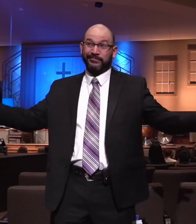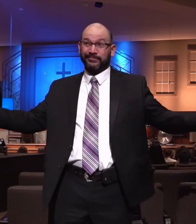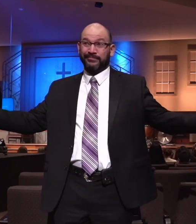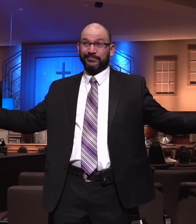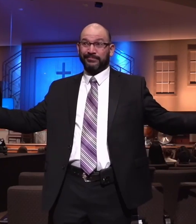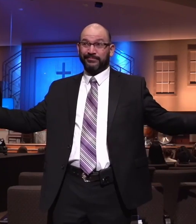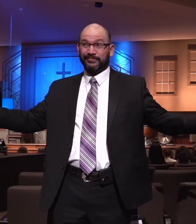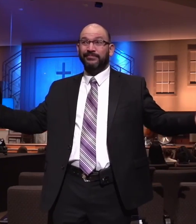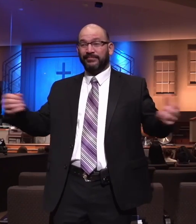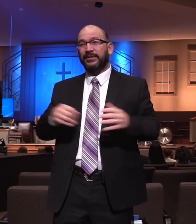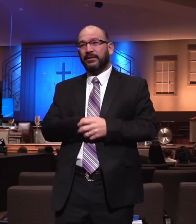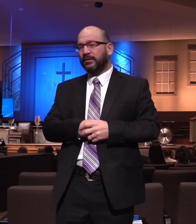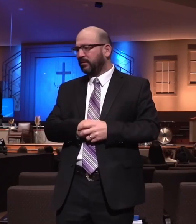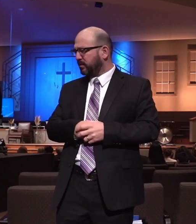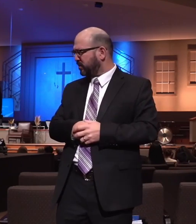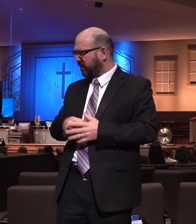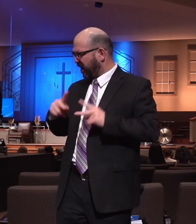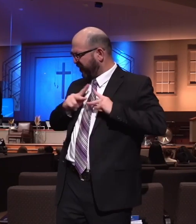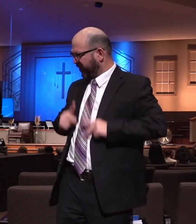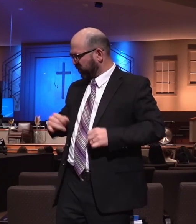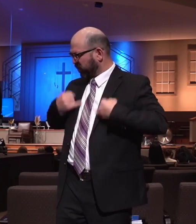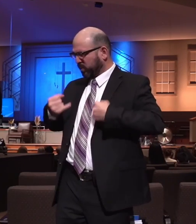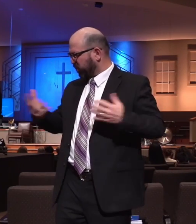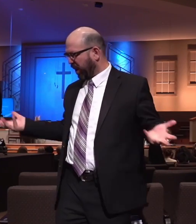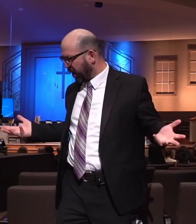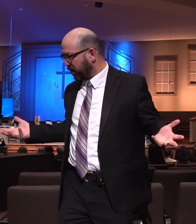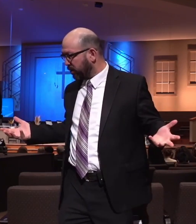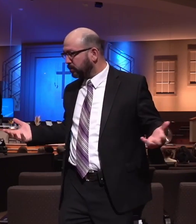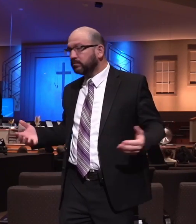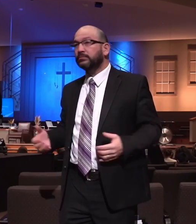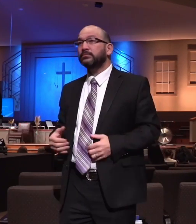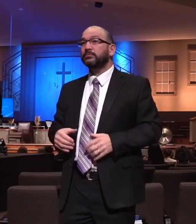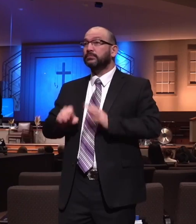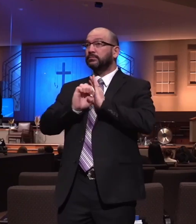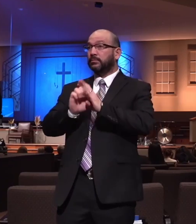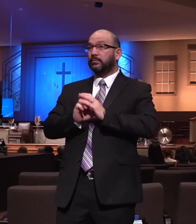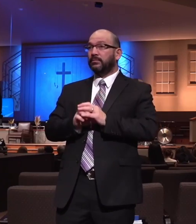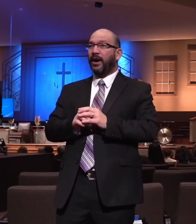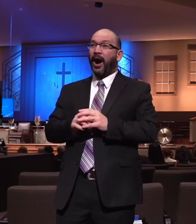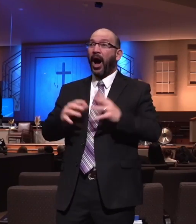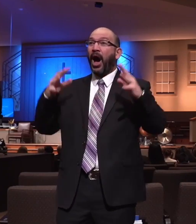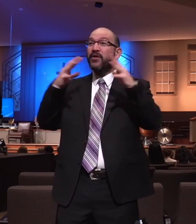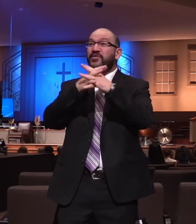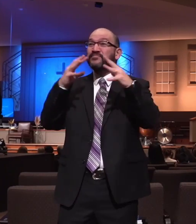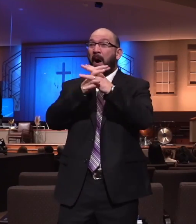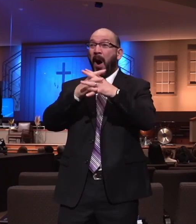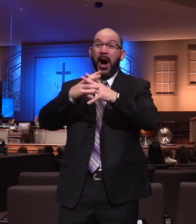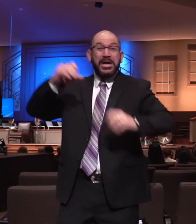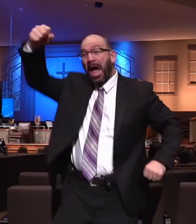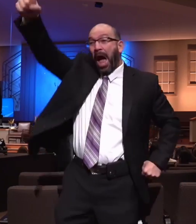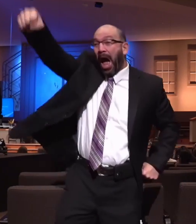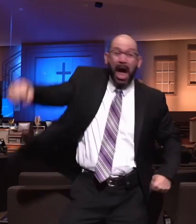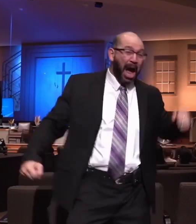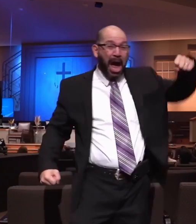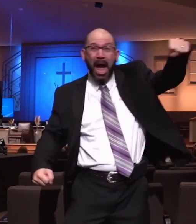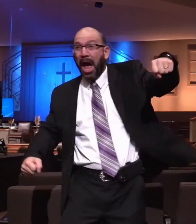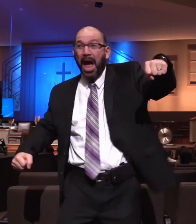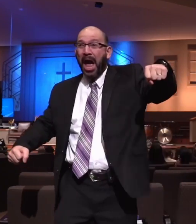temporal. You say, well, what is physical rejoicing? Physical rejoicing is the 49ers and the Cowboys. Physical rejoicing is the stock